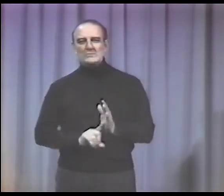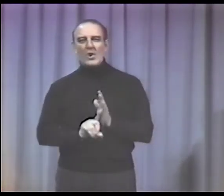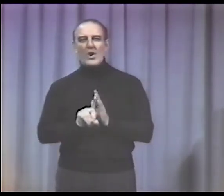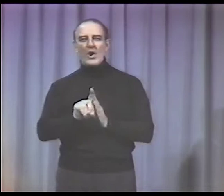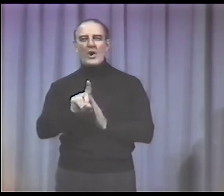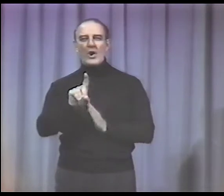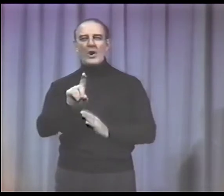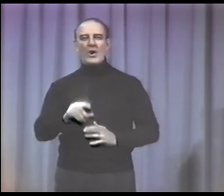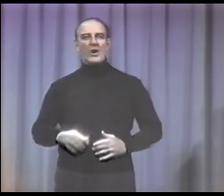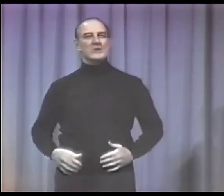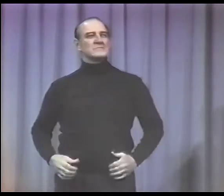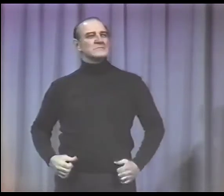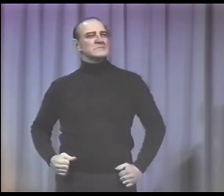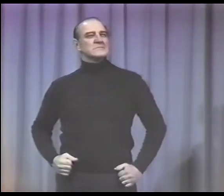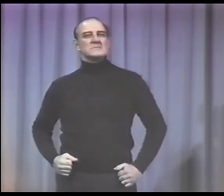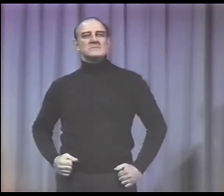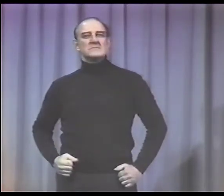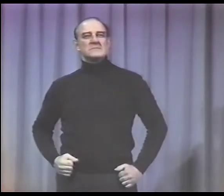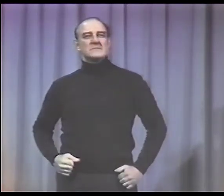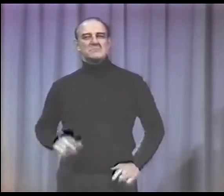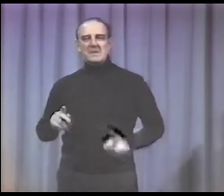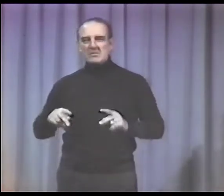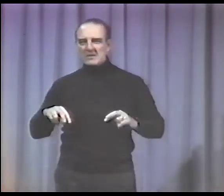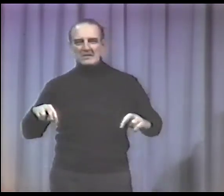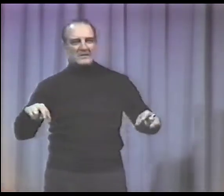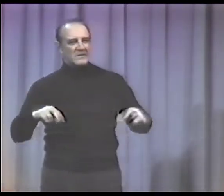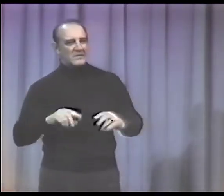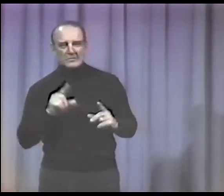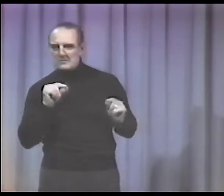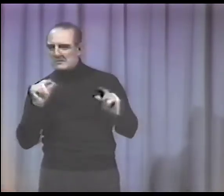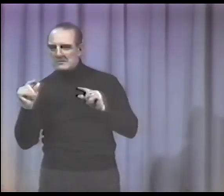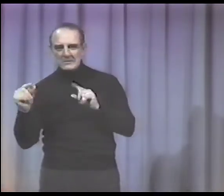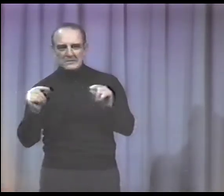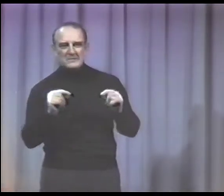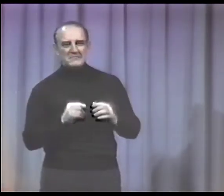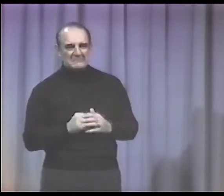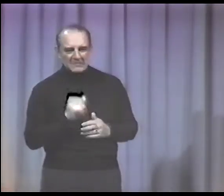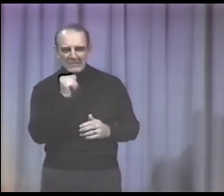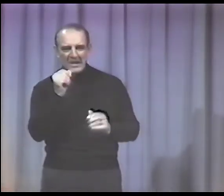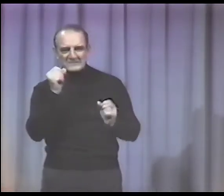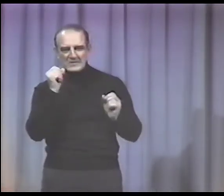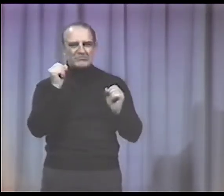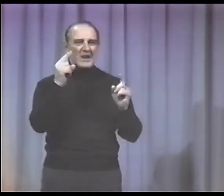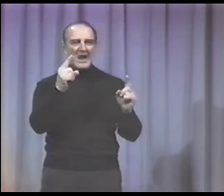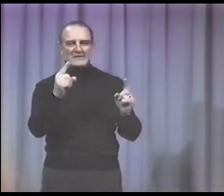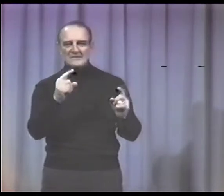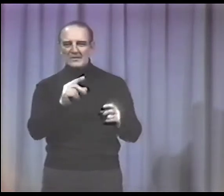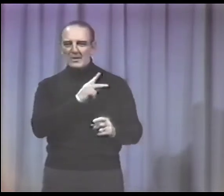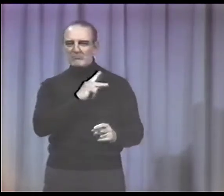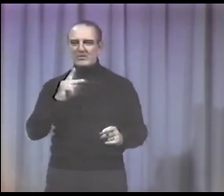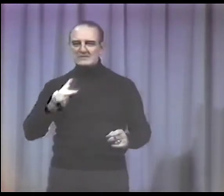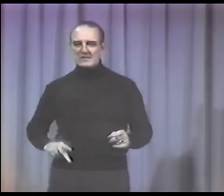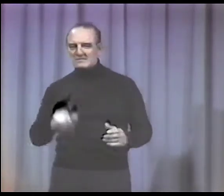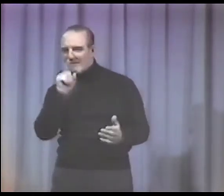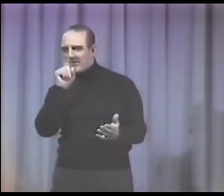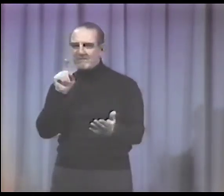And they said, what a nice, handsome, tall young man. And the people gossiped. They were not